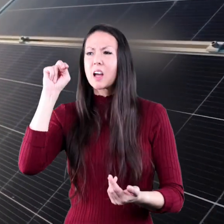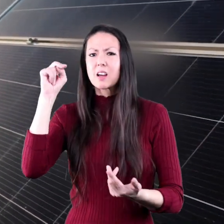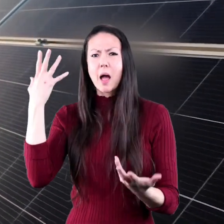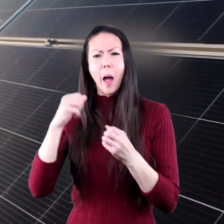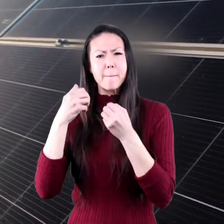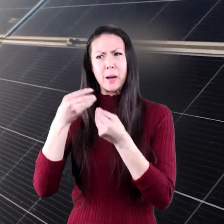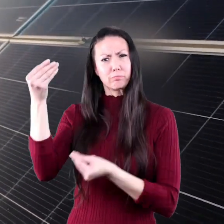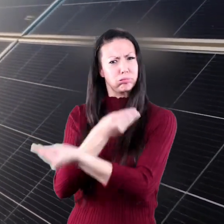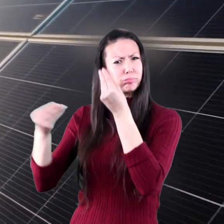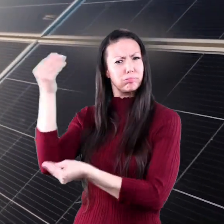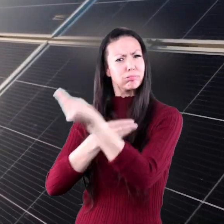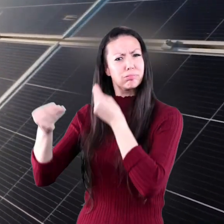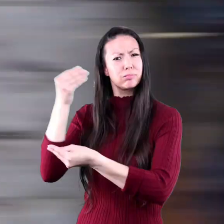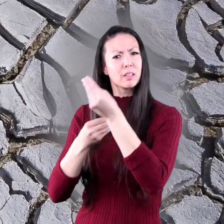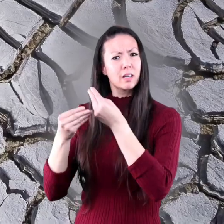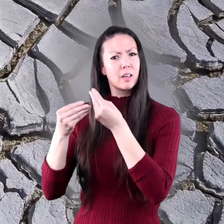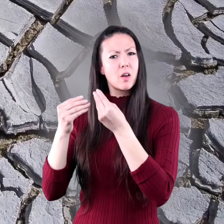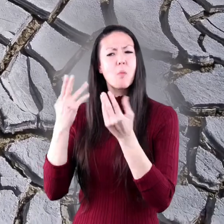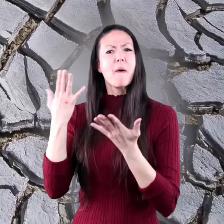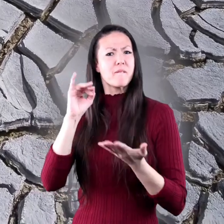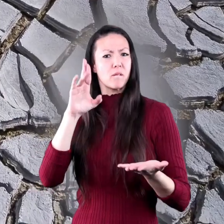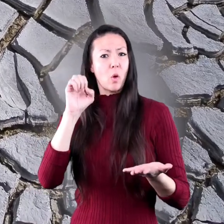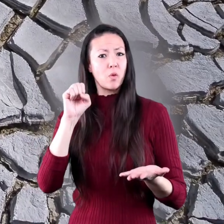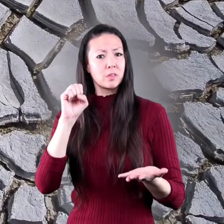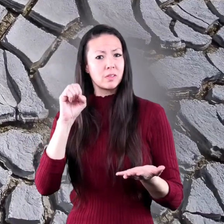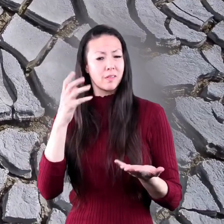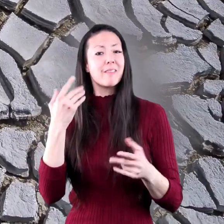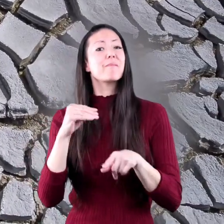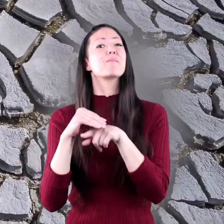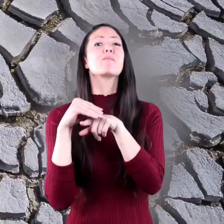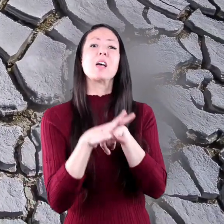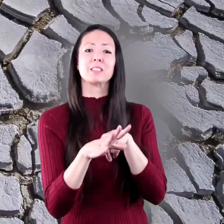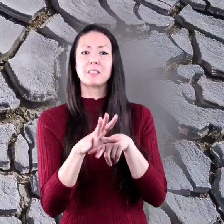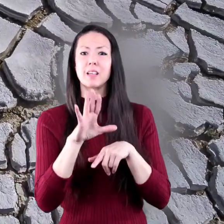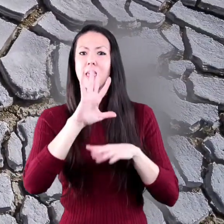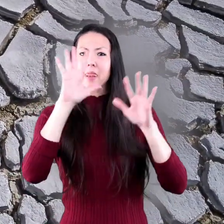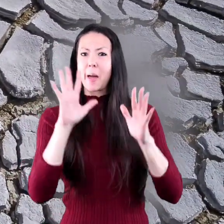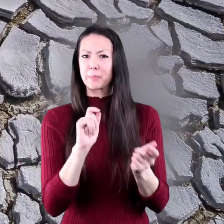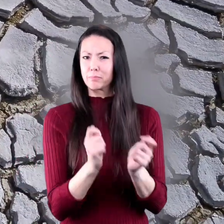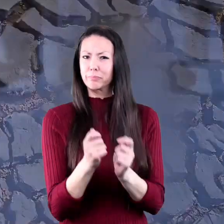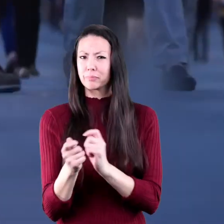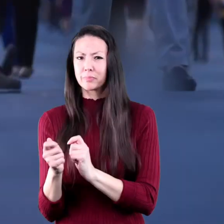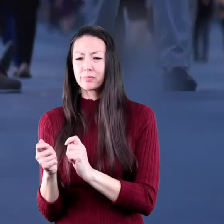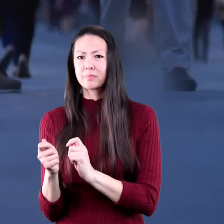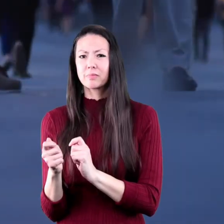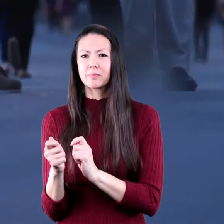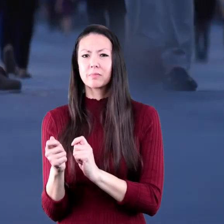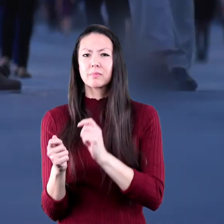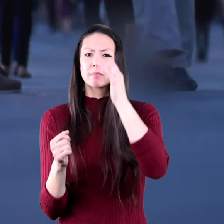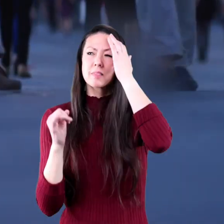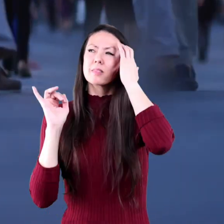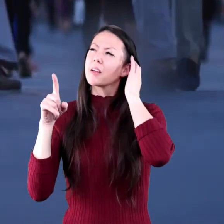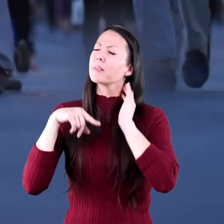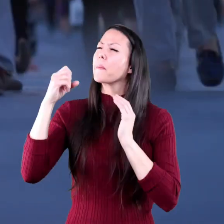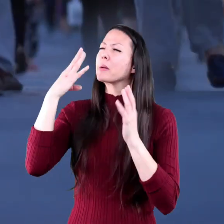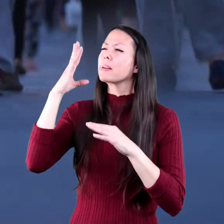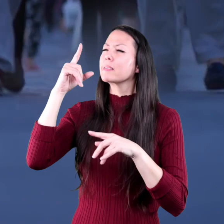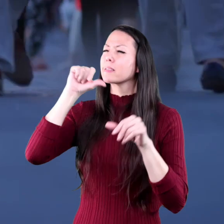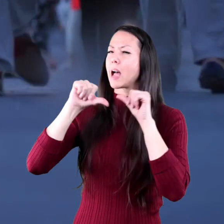Earth. Other forces can also affect climate change. Many scientists believe human behavior